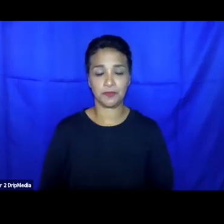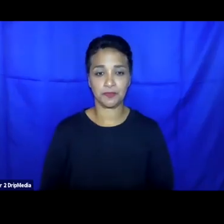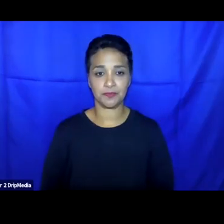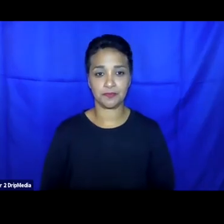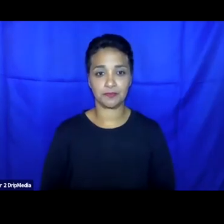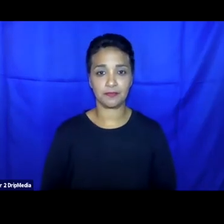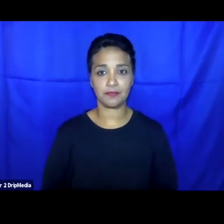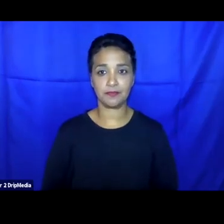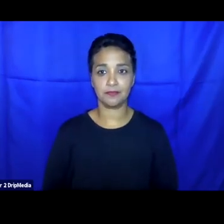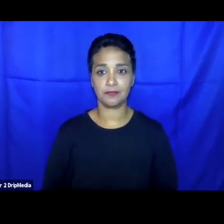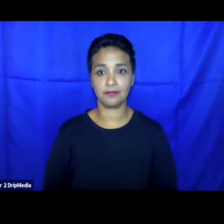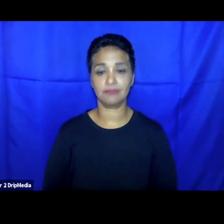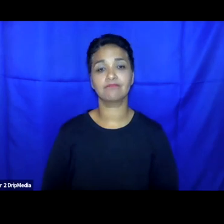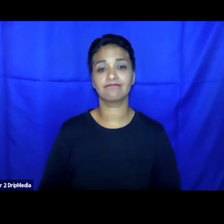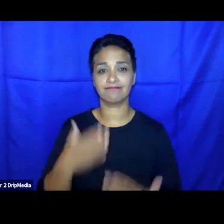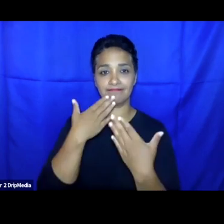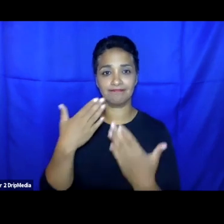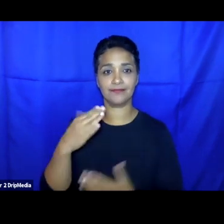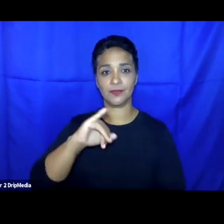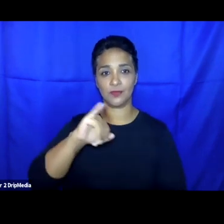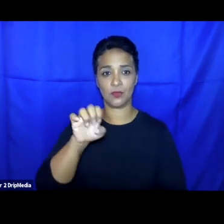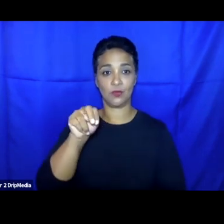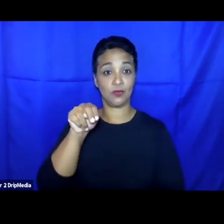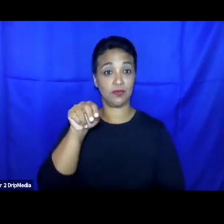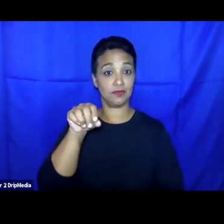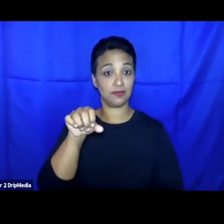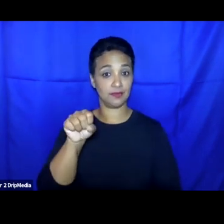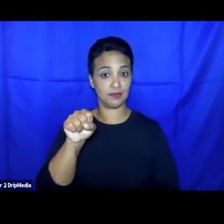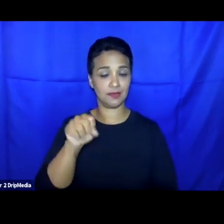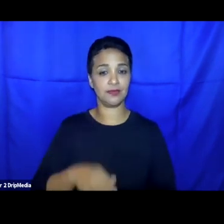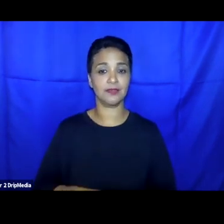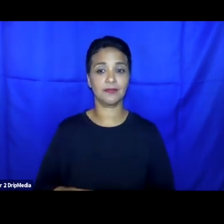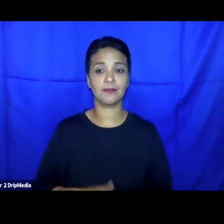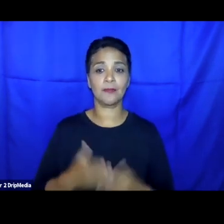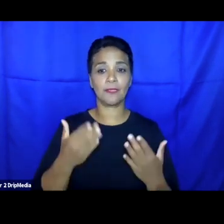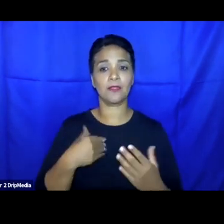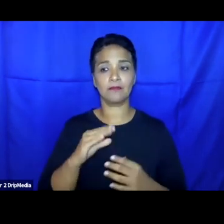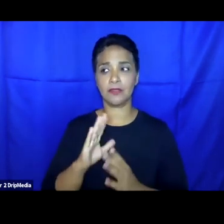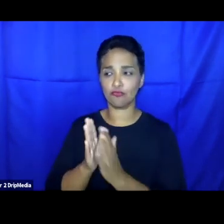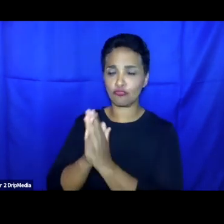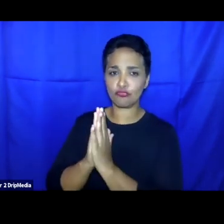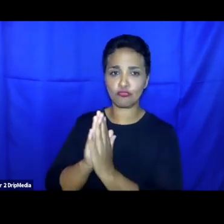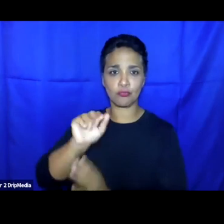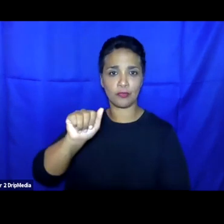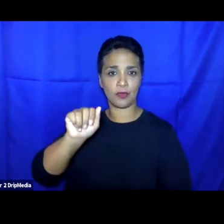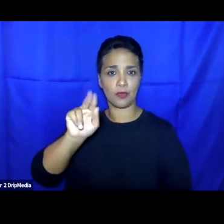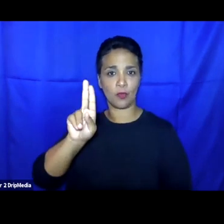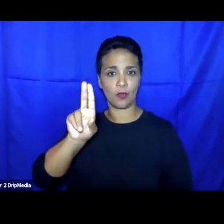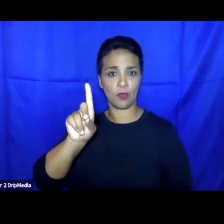Thanks a lot, Jens, for this additional comment. I would like to ask Audrey if she has any additional comment on